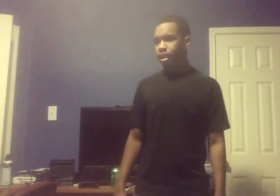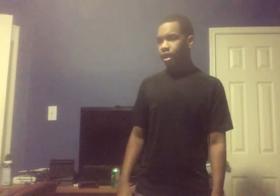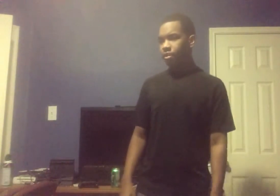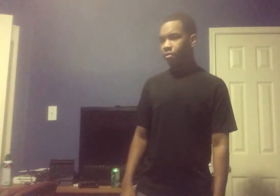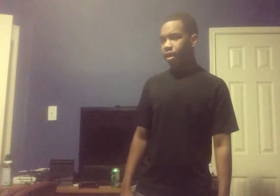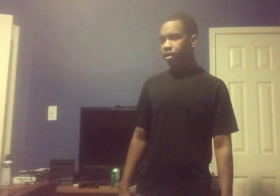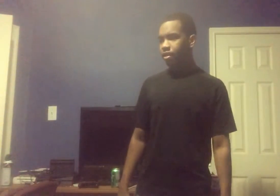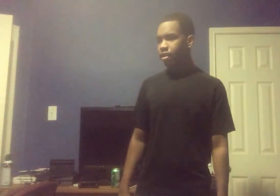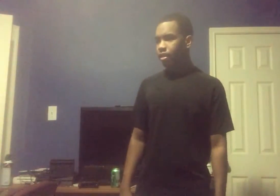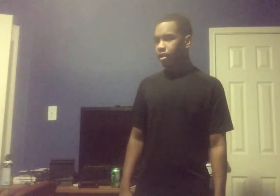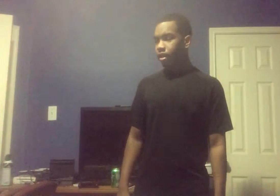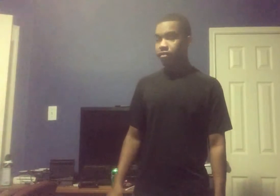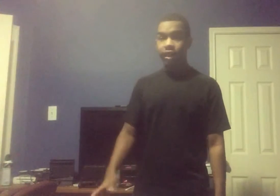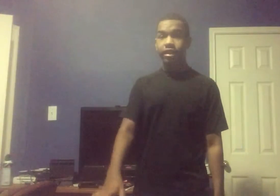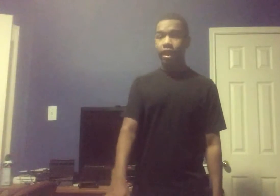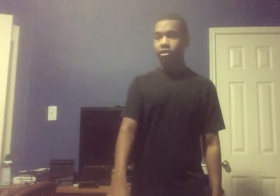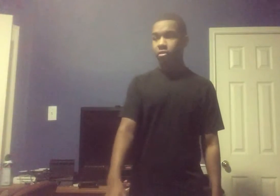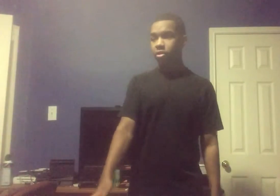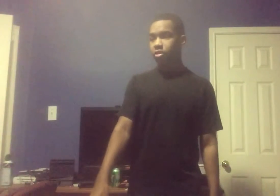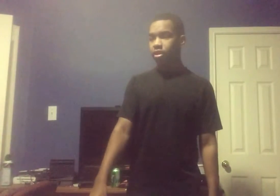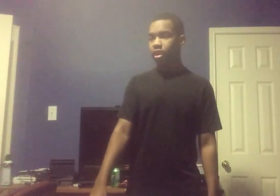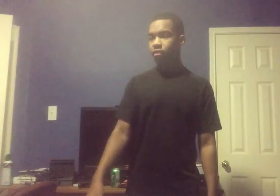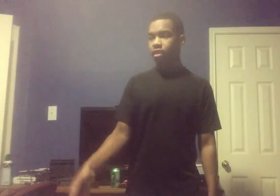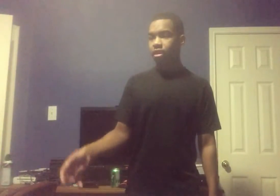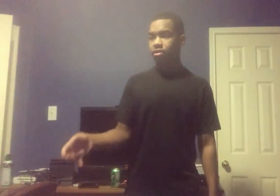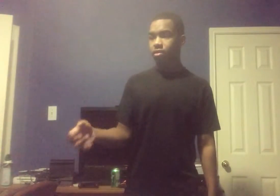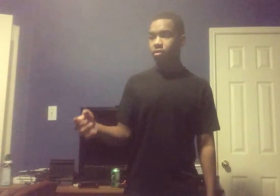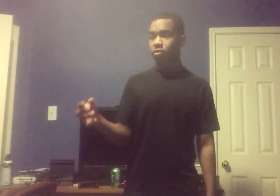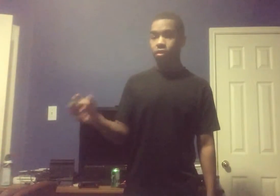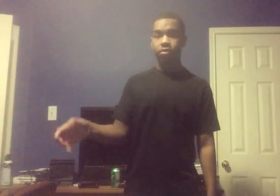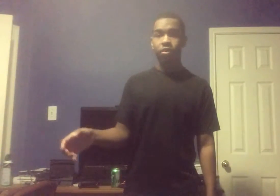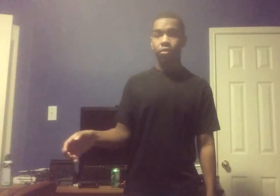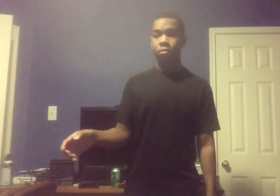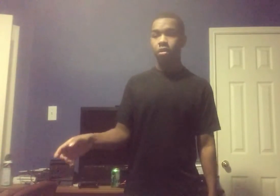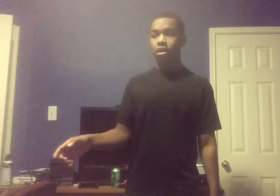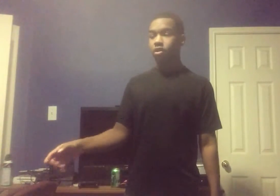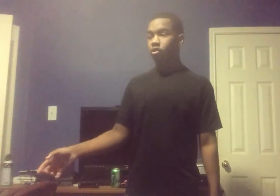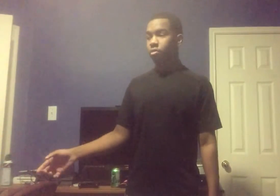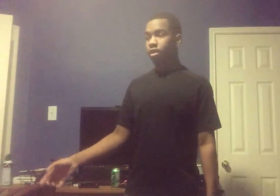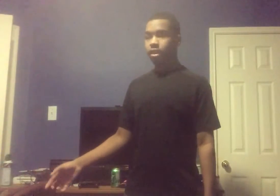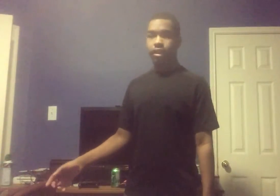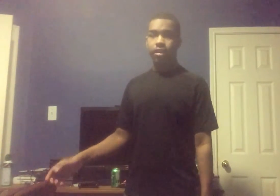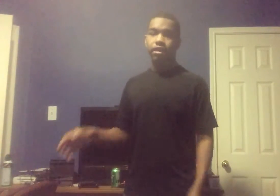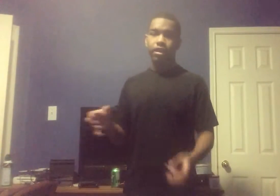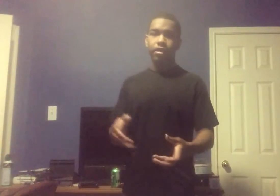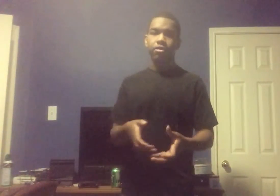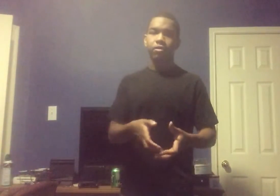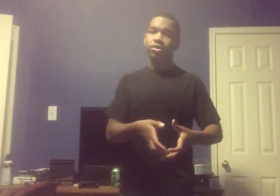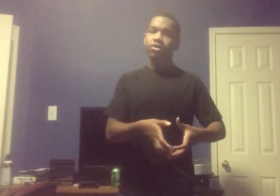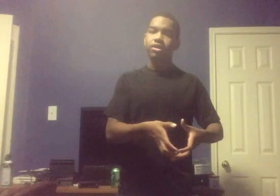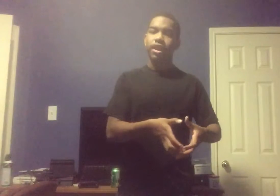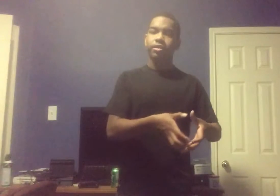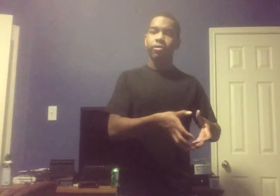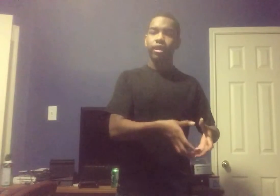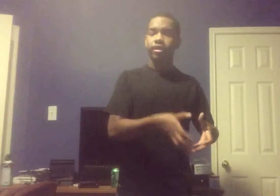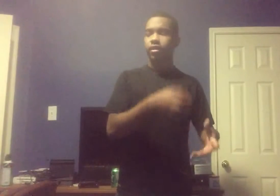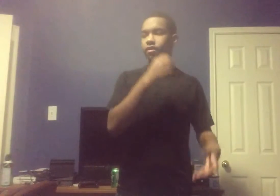And Mike In that Come In we come Finds the Fourth cube From a kid The kid Was using that As a wedding gift